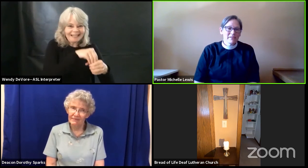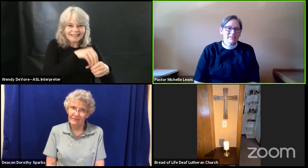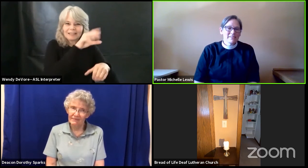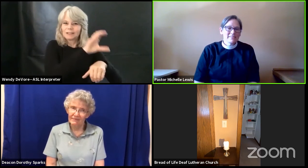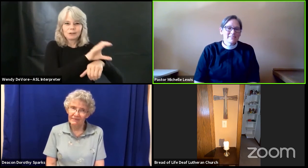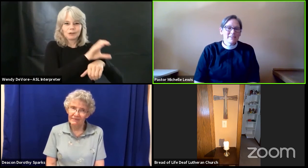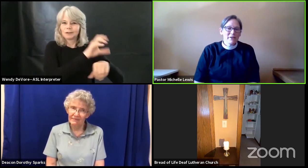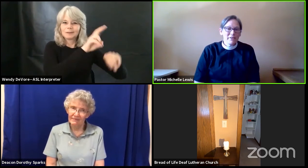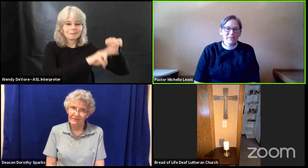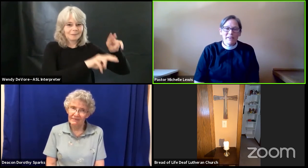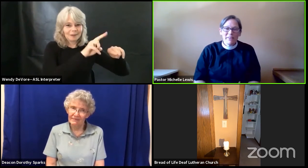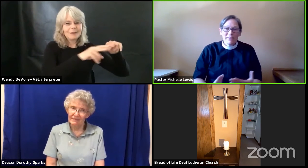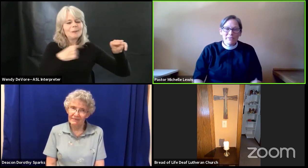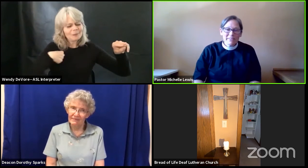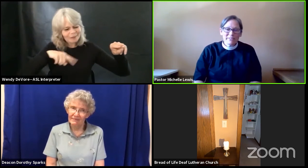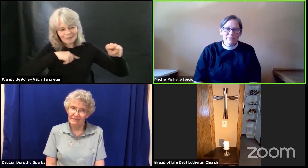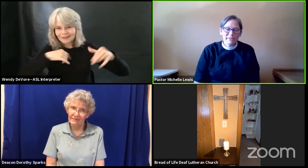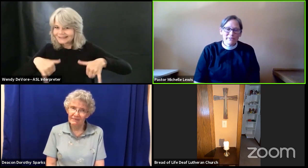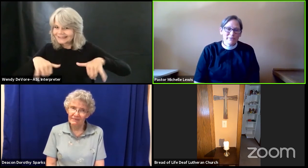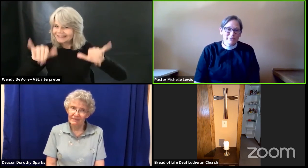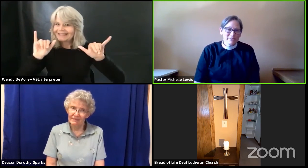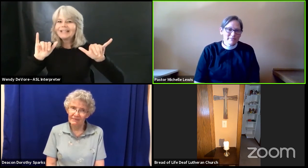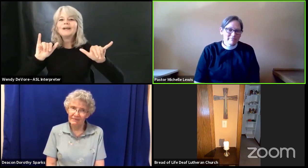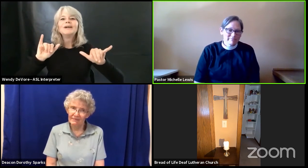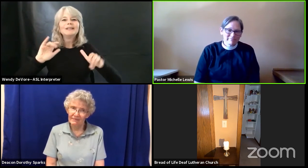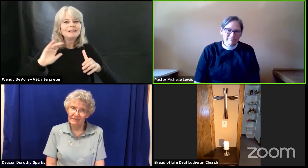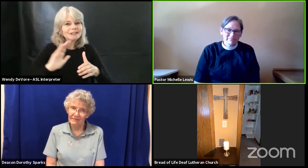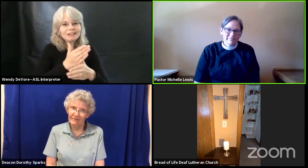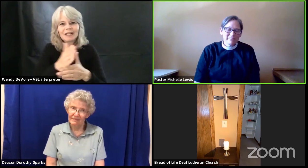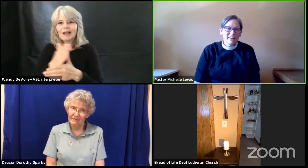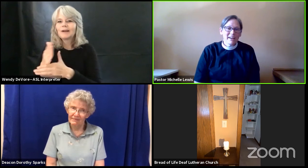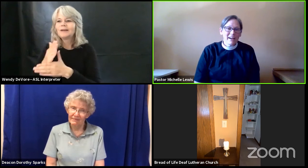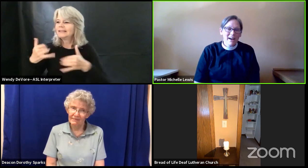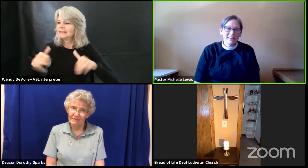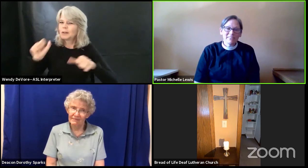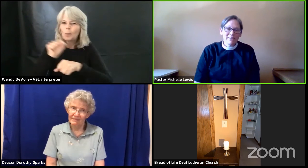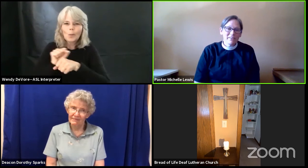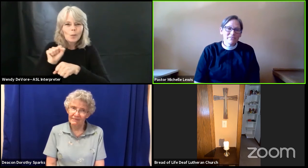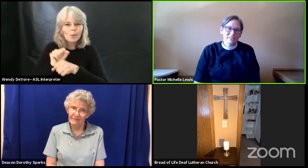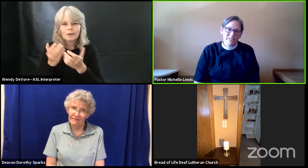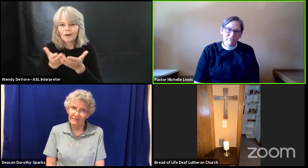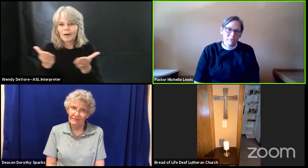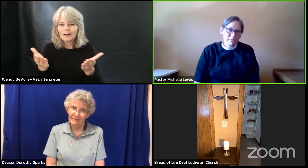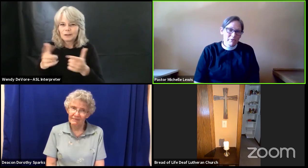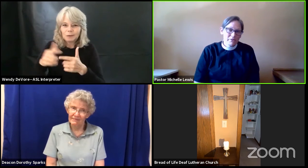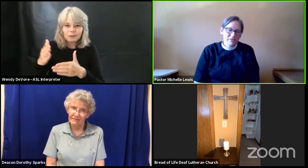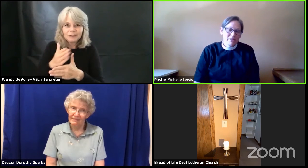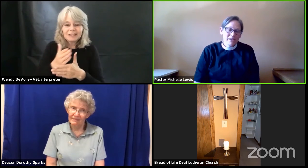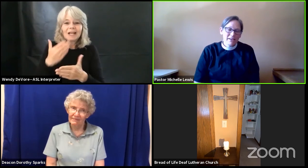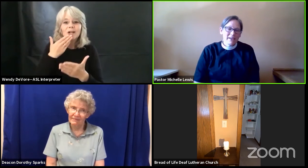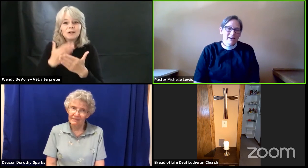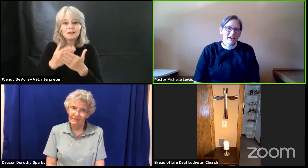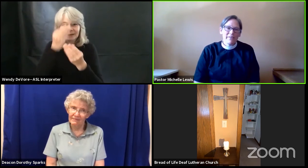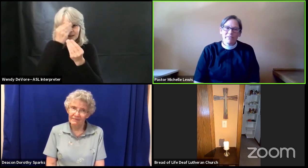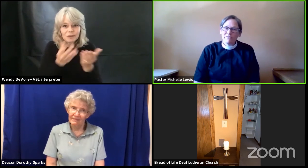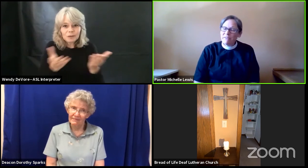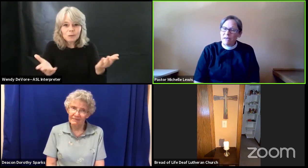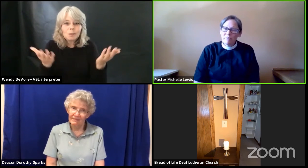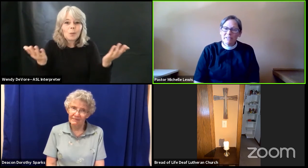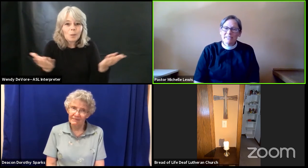to tell this good news that god loves deaf people and their families